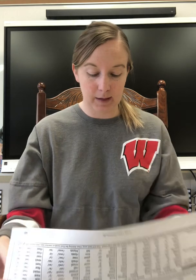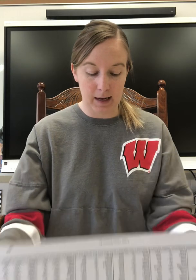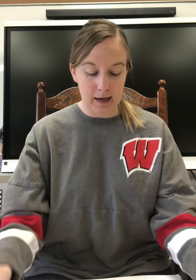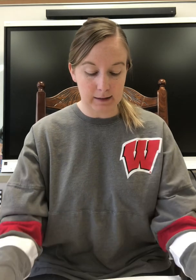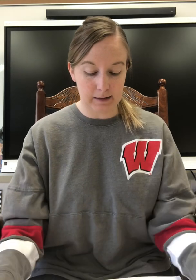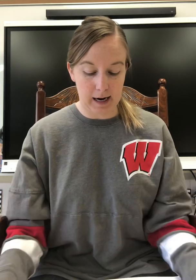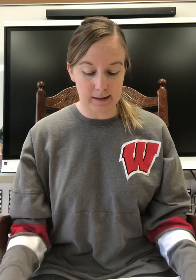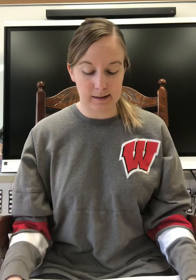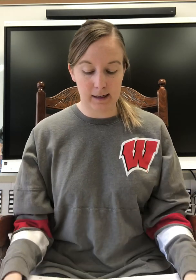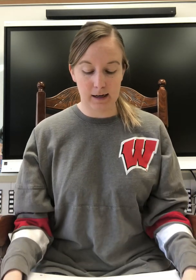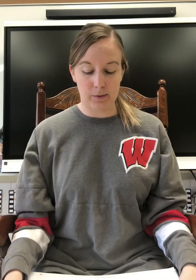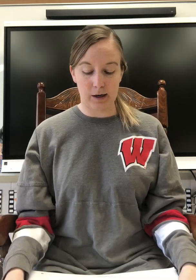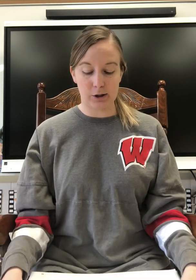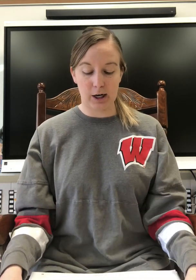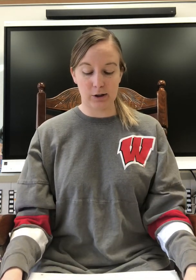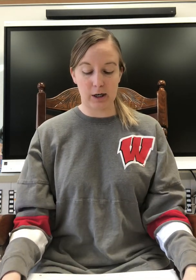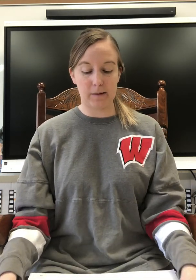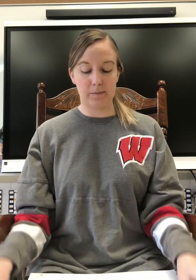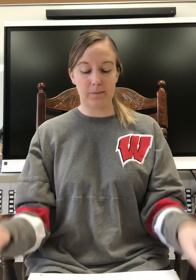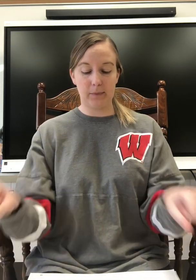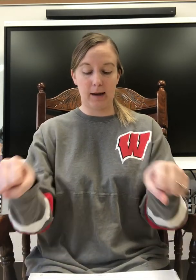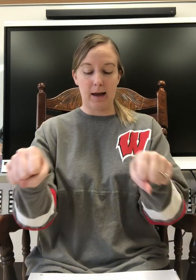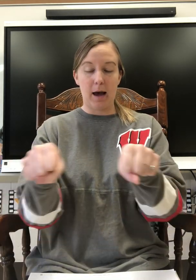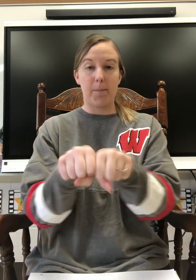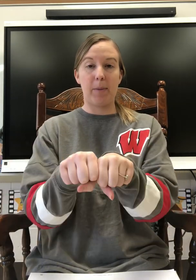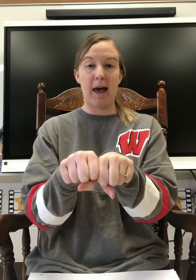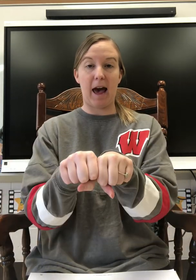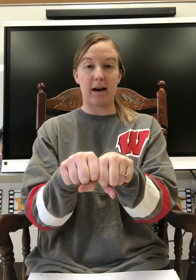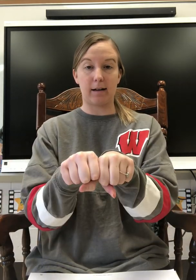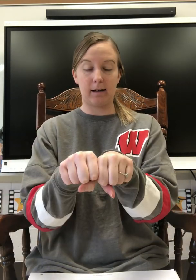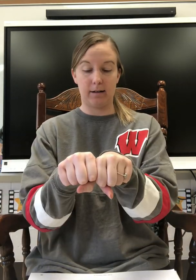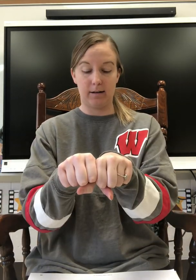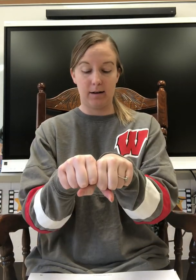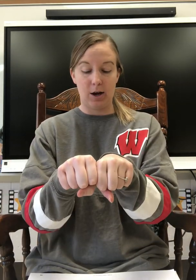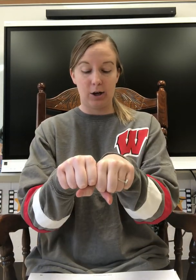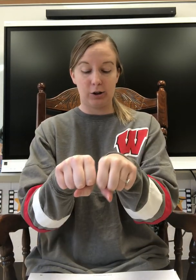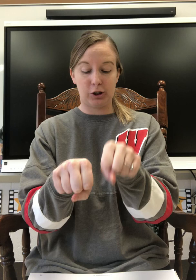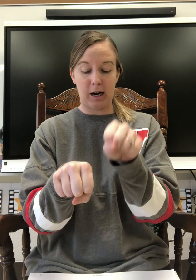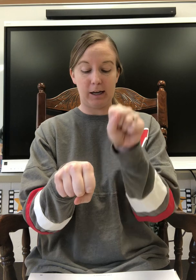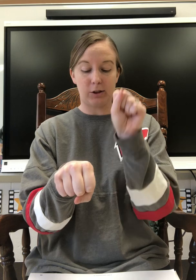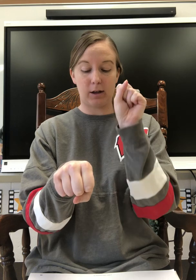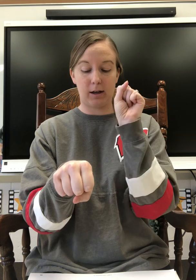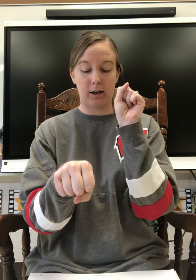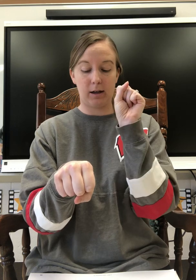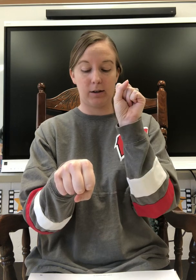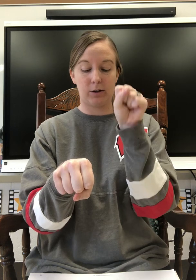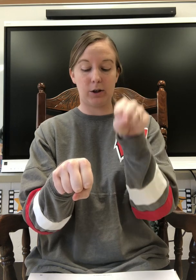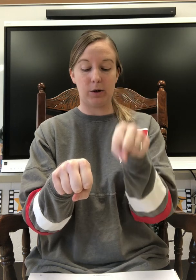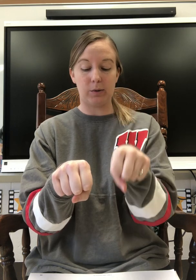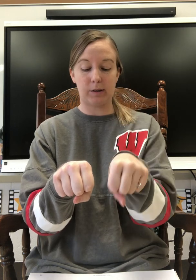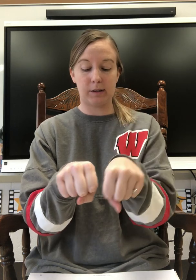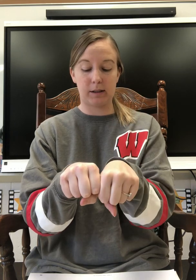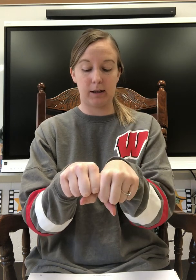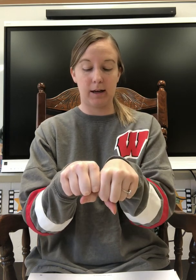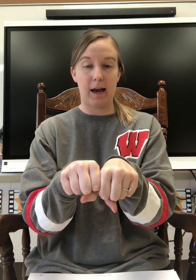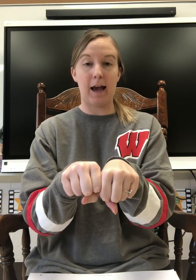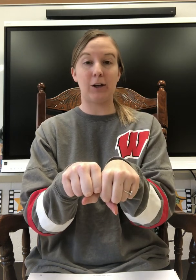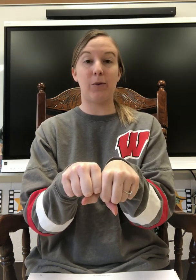Last thing, we're going to change it. Pack. Change k to st, and you